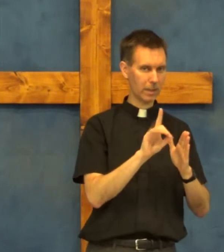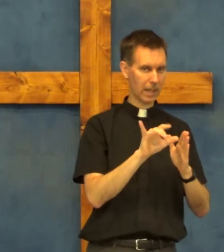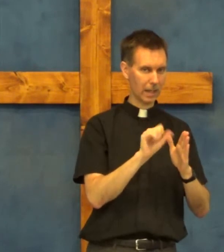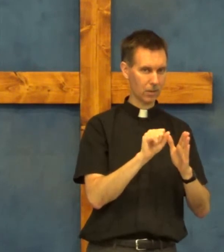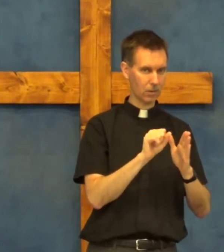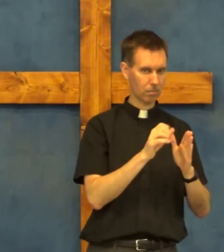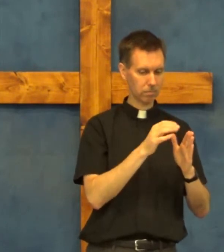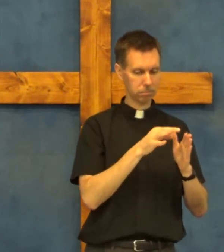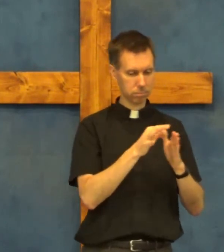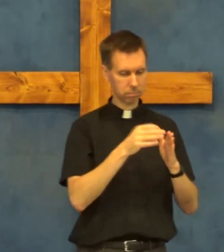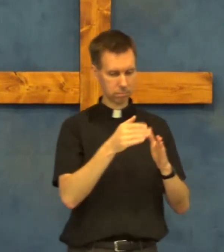days